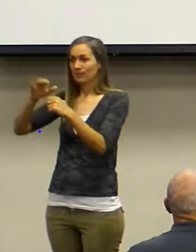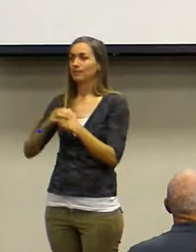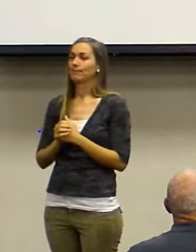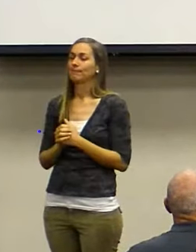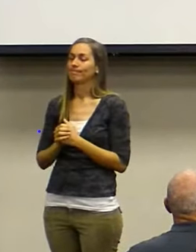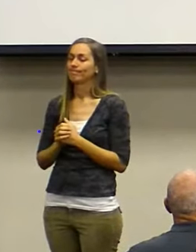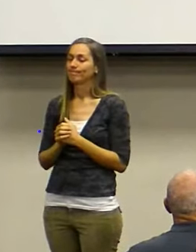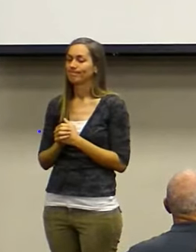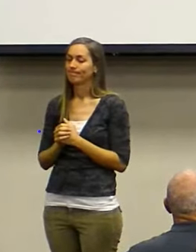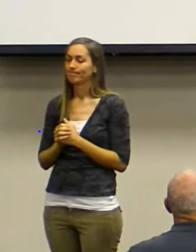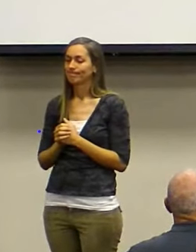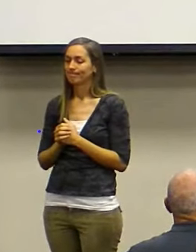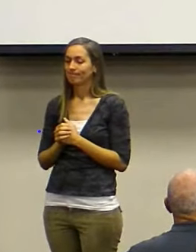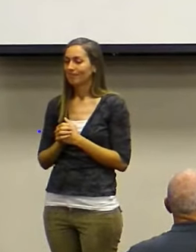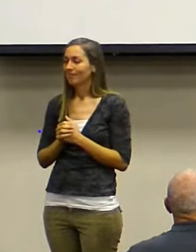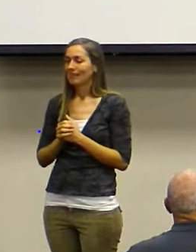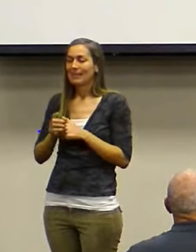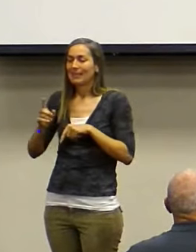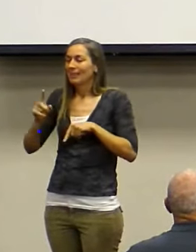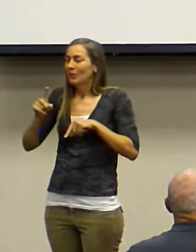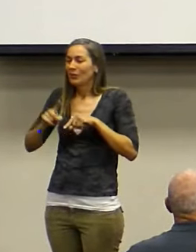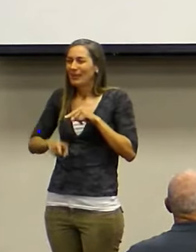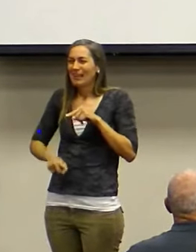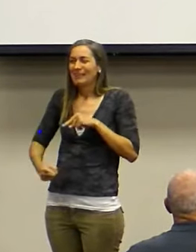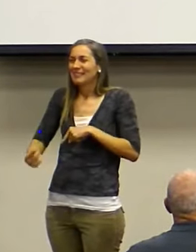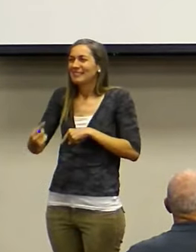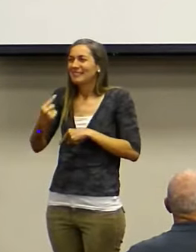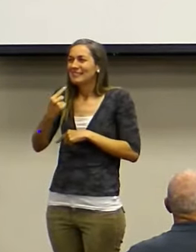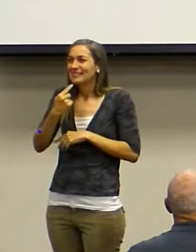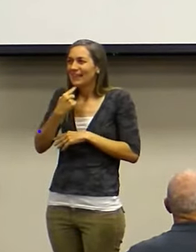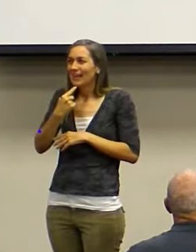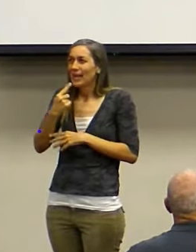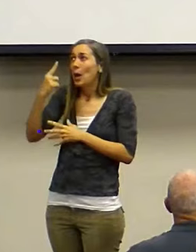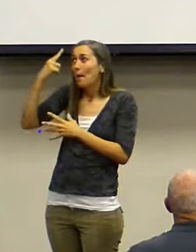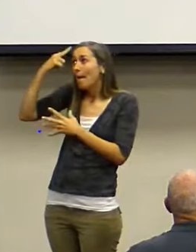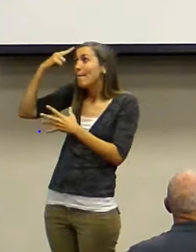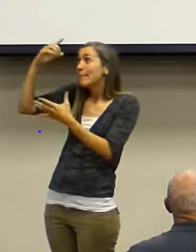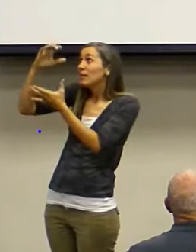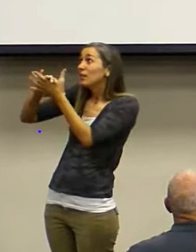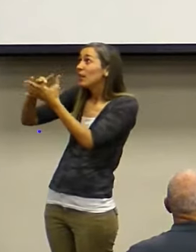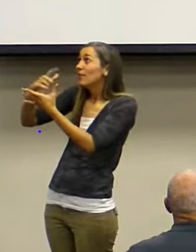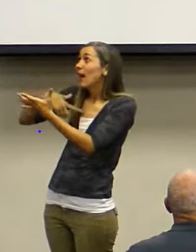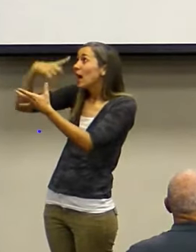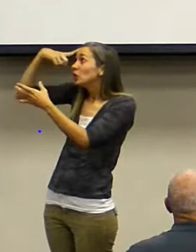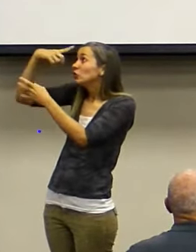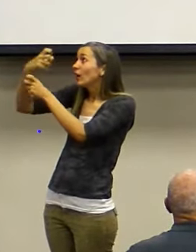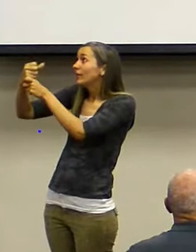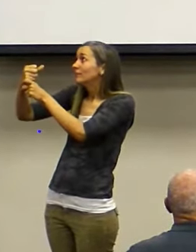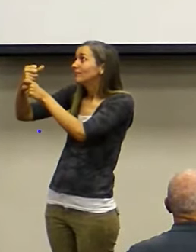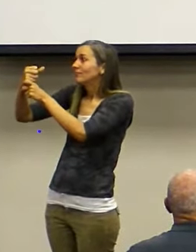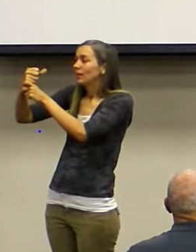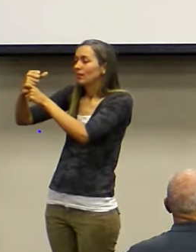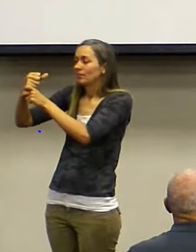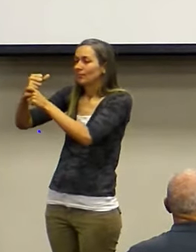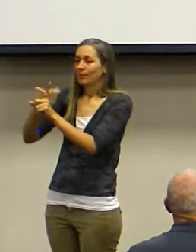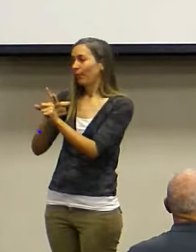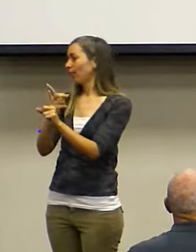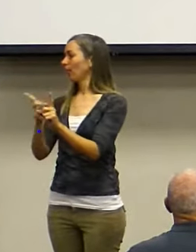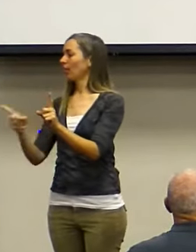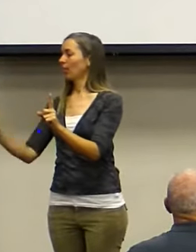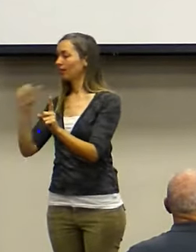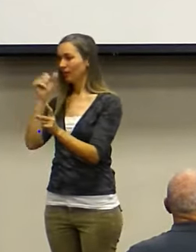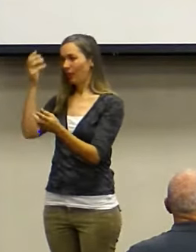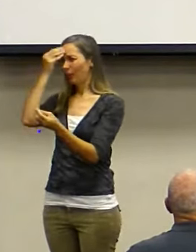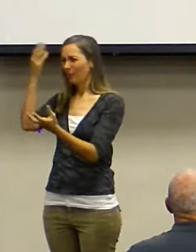See, you can't say you believe and trust in something and then don't obey it. Or your actions don't